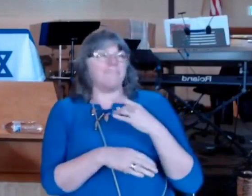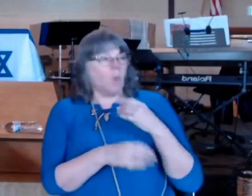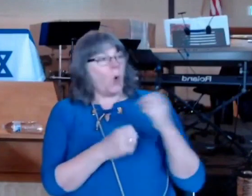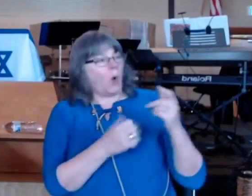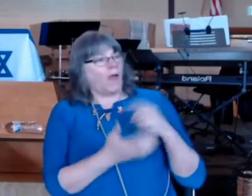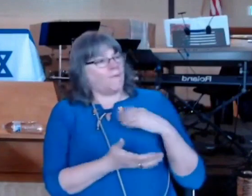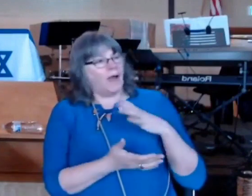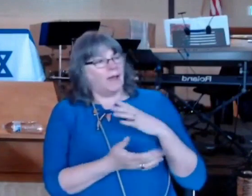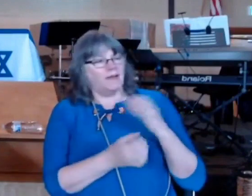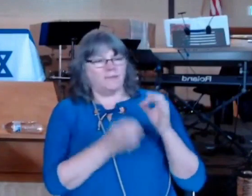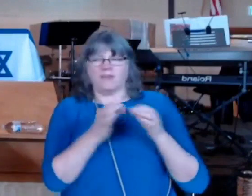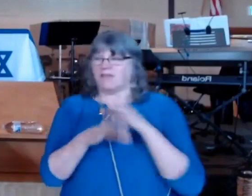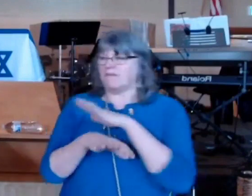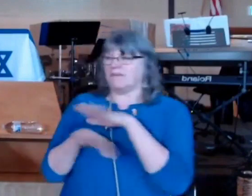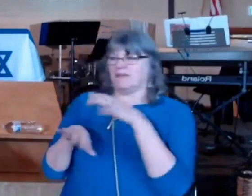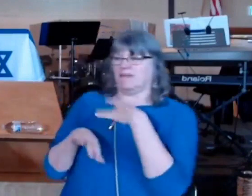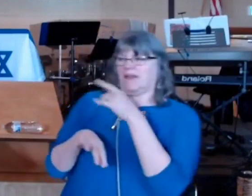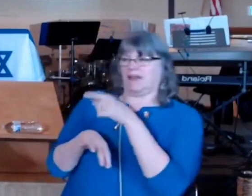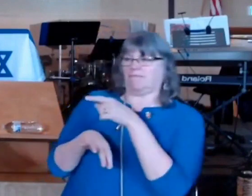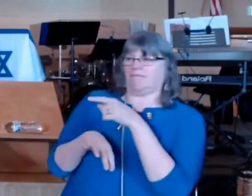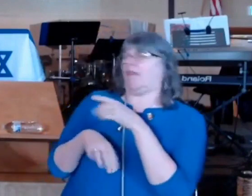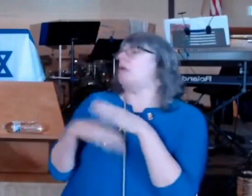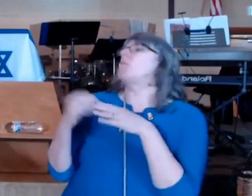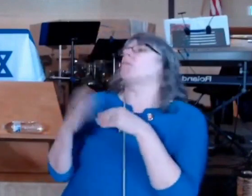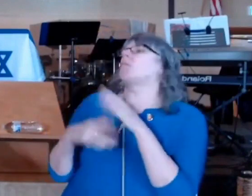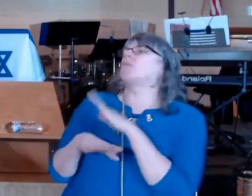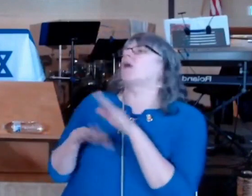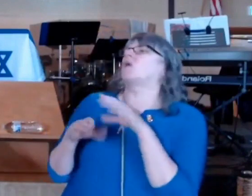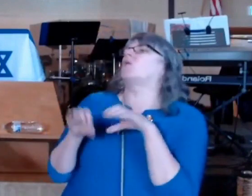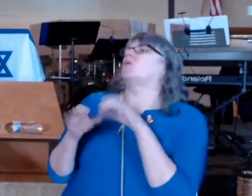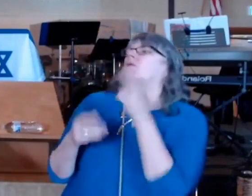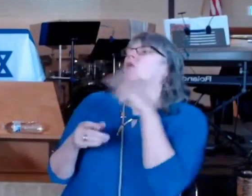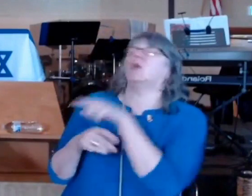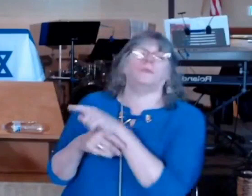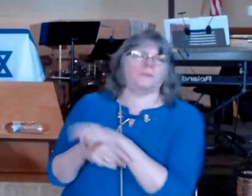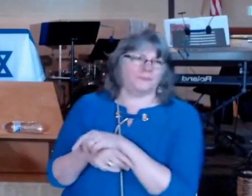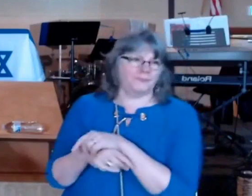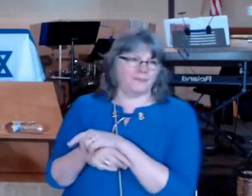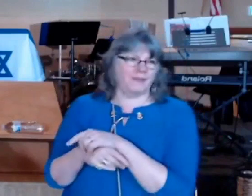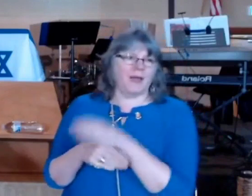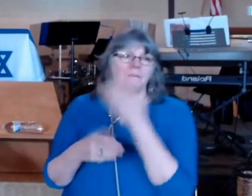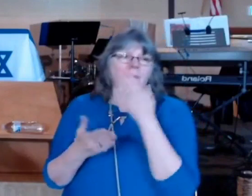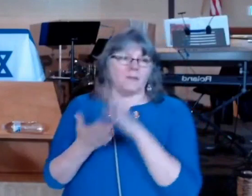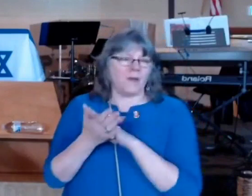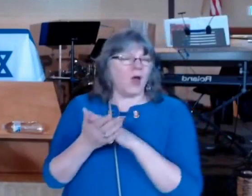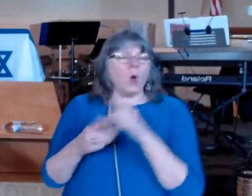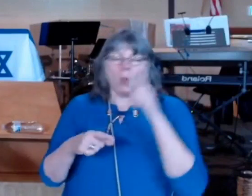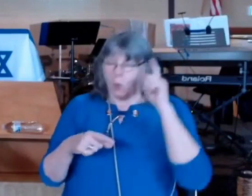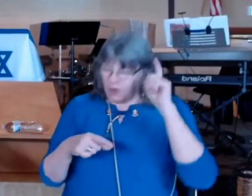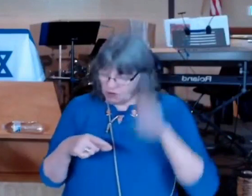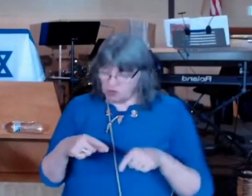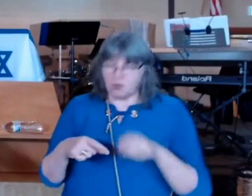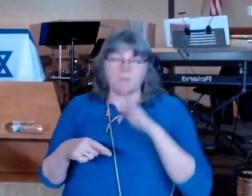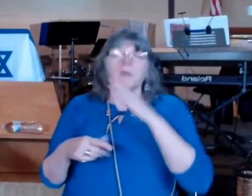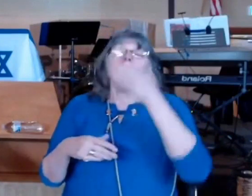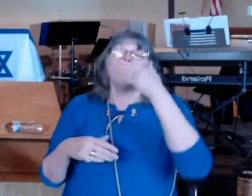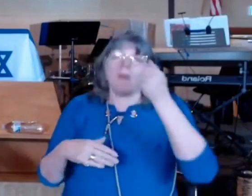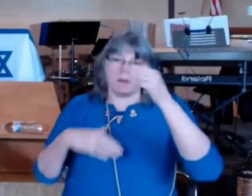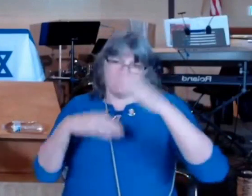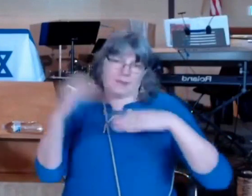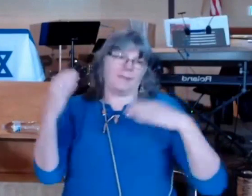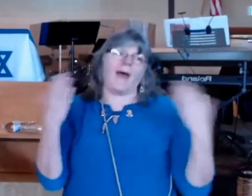and either one of these ways are wrong we should judge righteous judgment we may